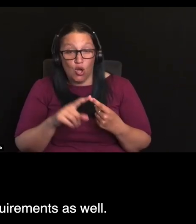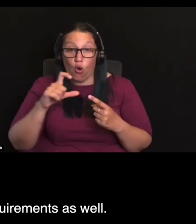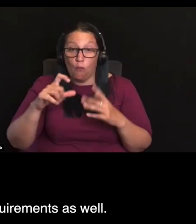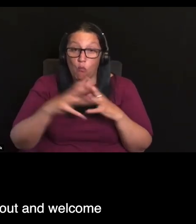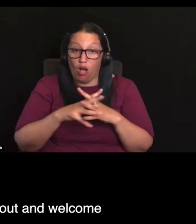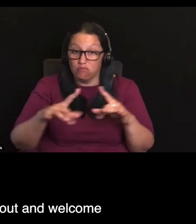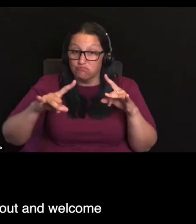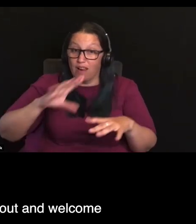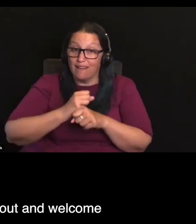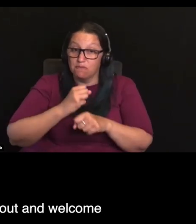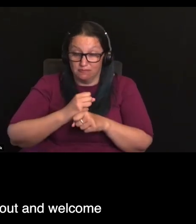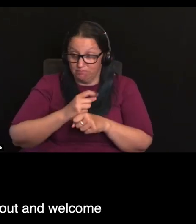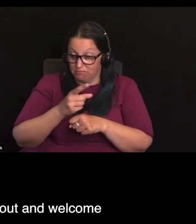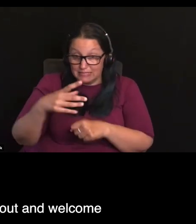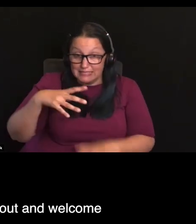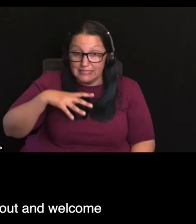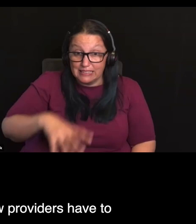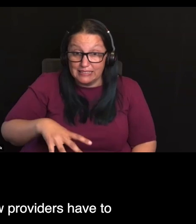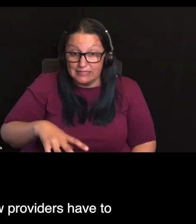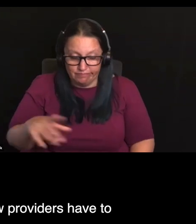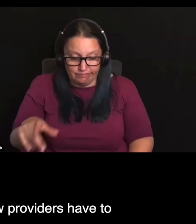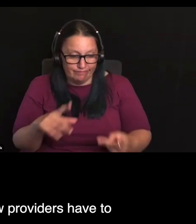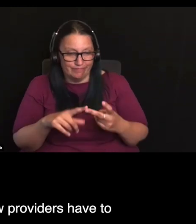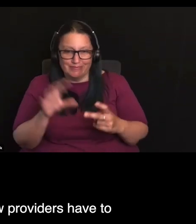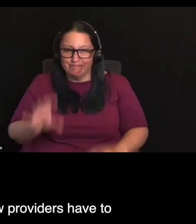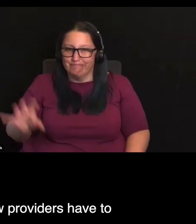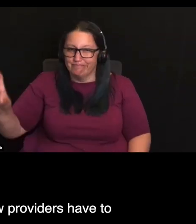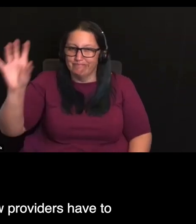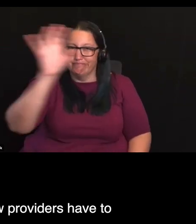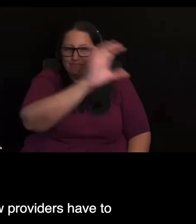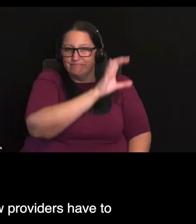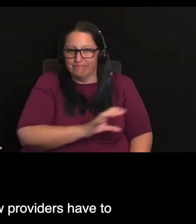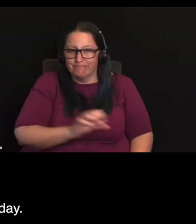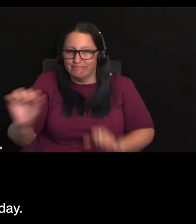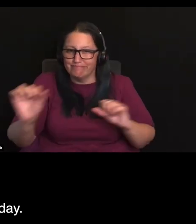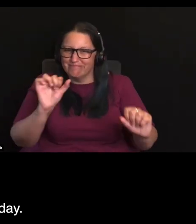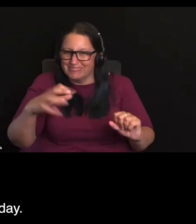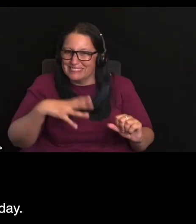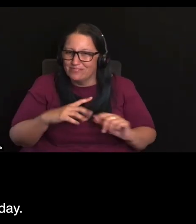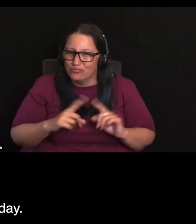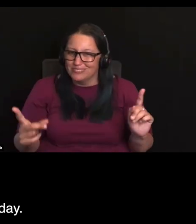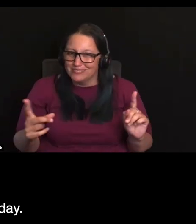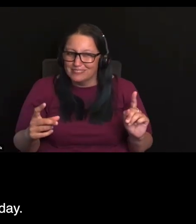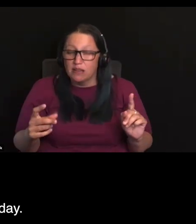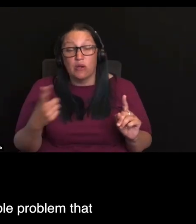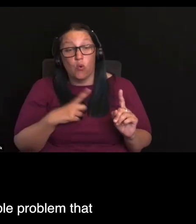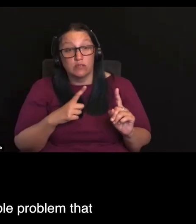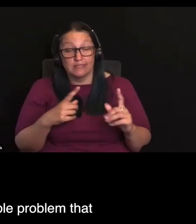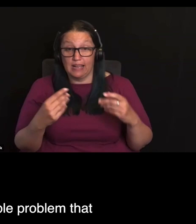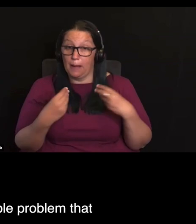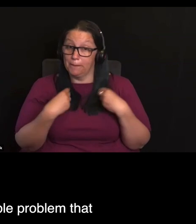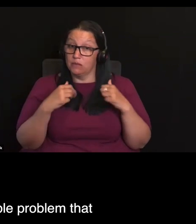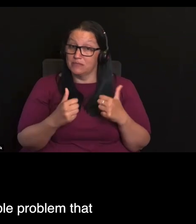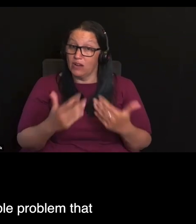as well, it's an issue that we're thinking about and welcome people's thoughts because we know providers have to deal with this day-to-day, and it's